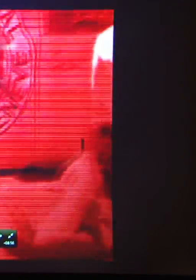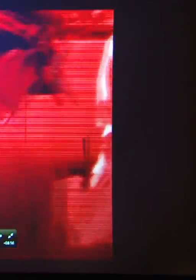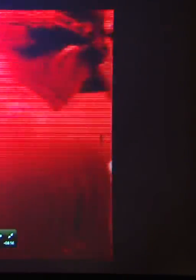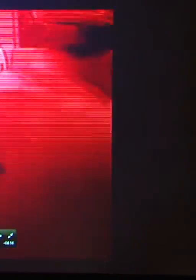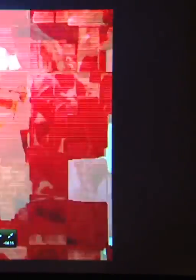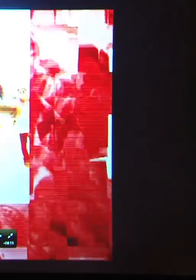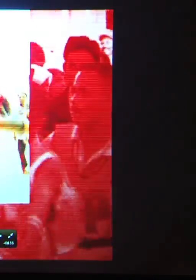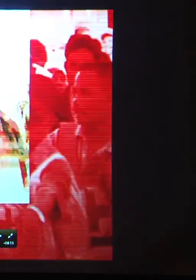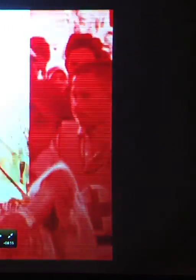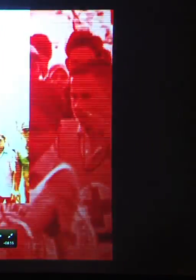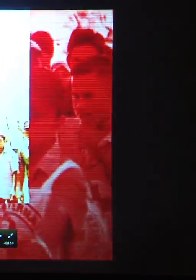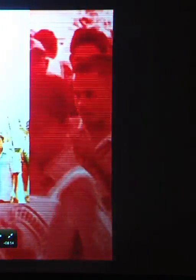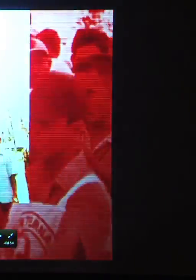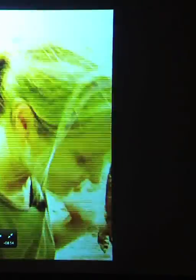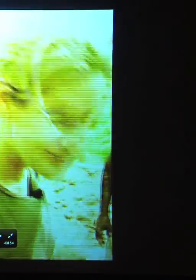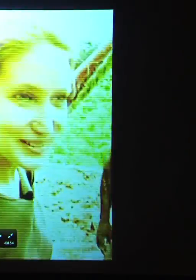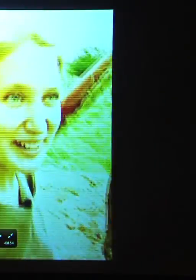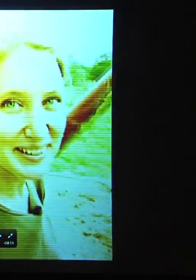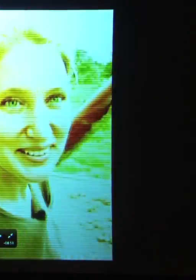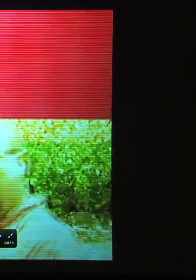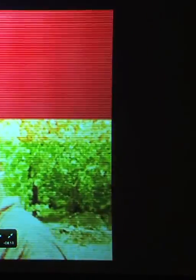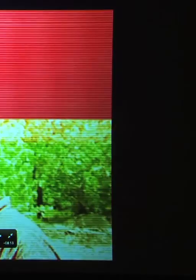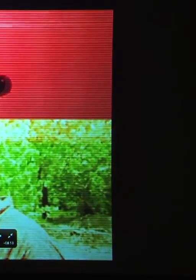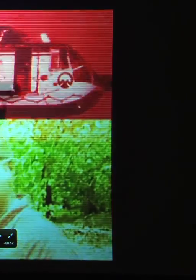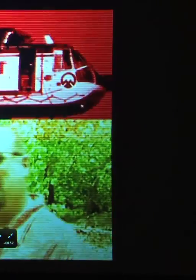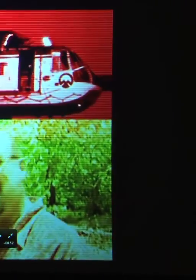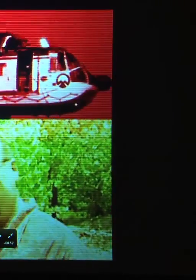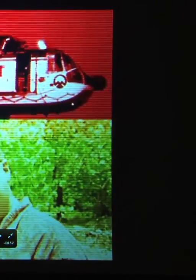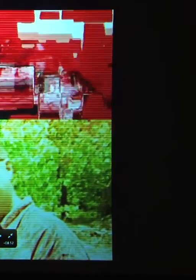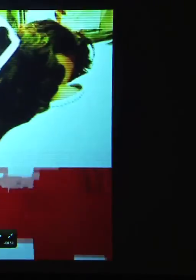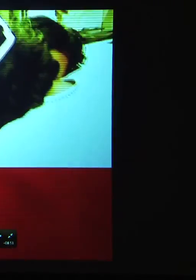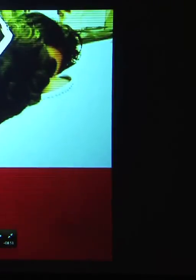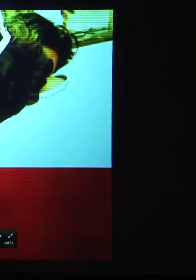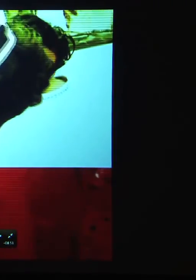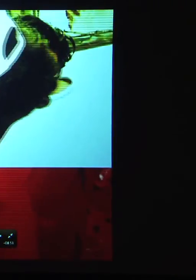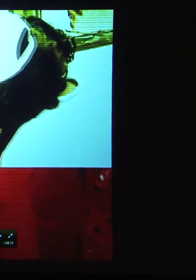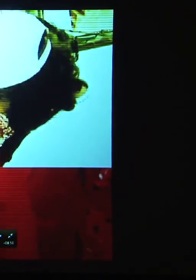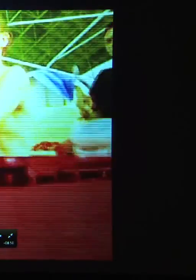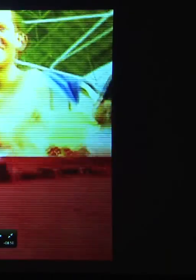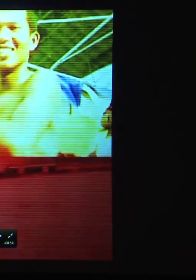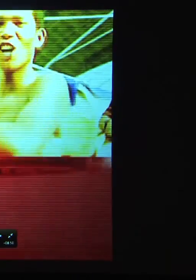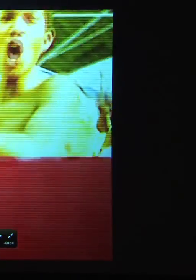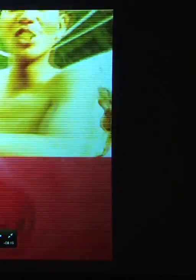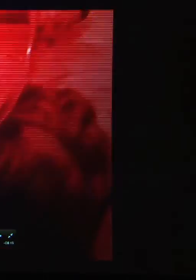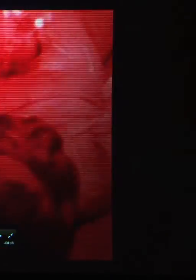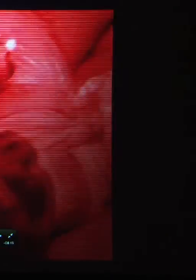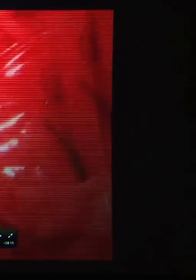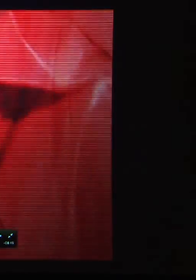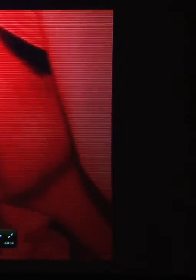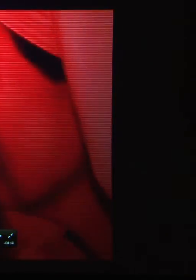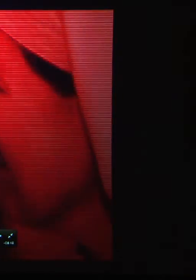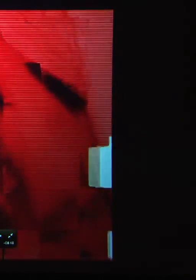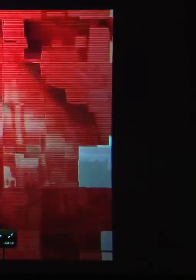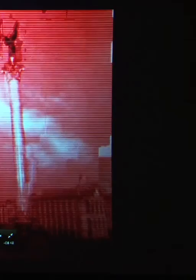When war or natural disasters strike, it's volunteers to respond. In just a single day, each humanitarian